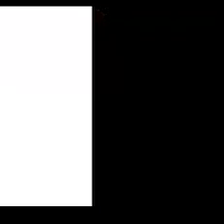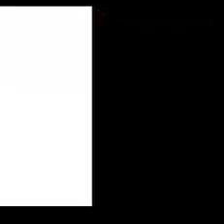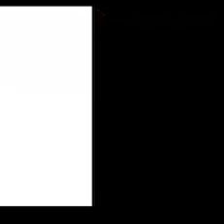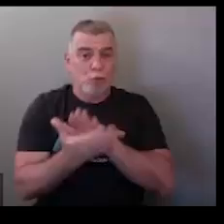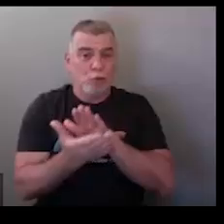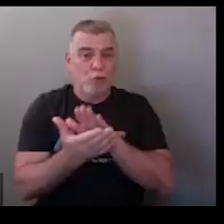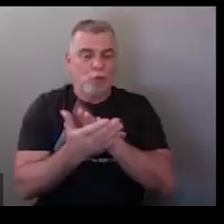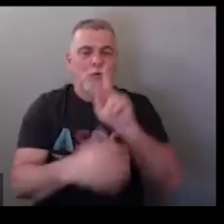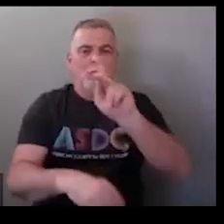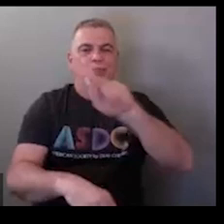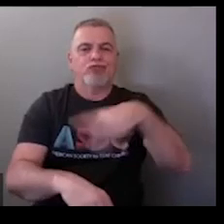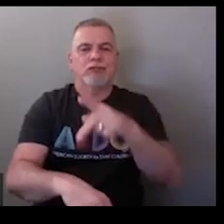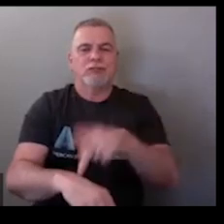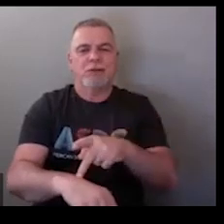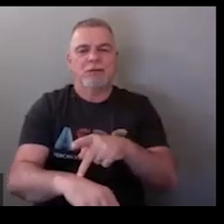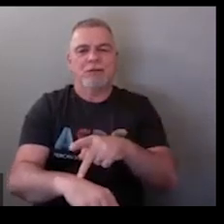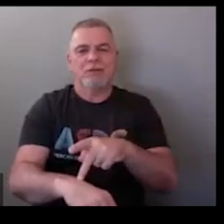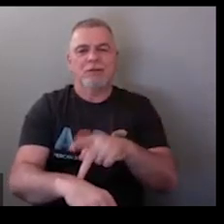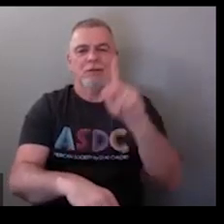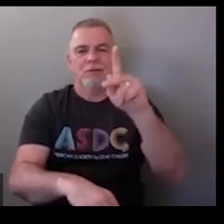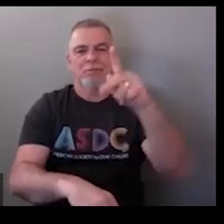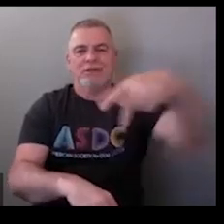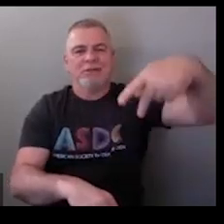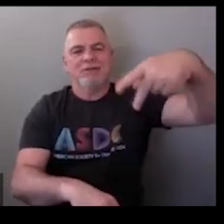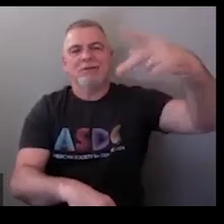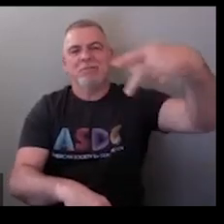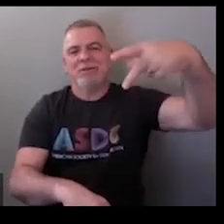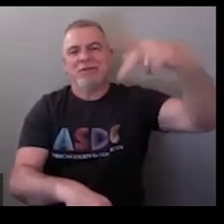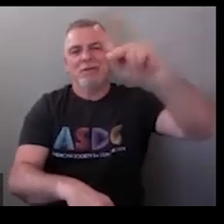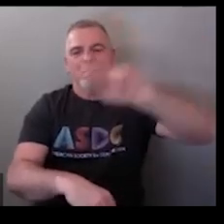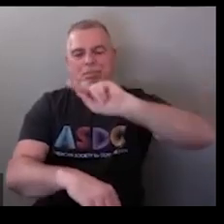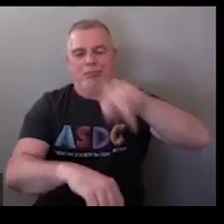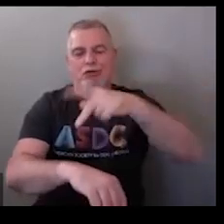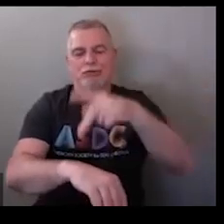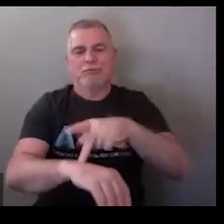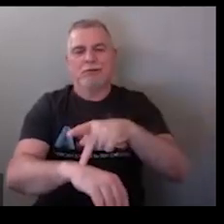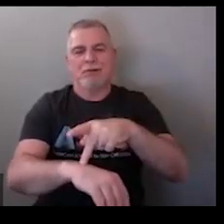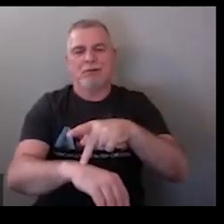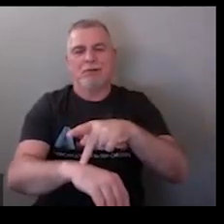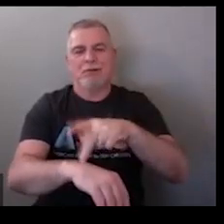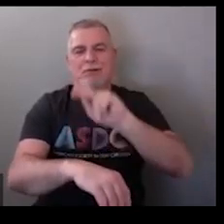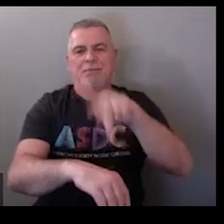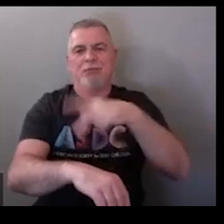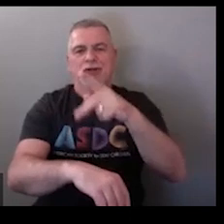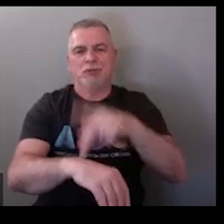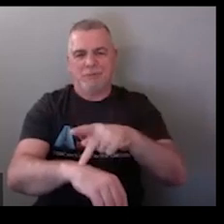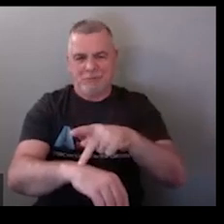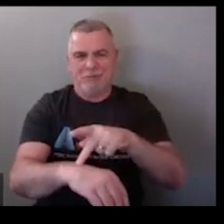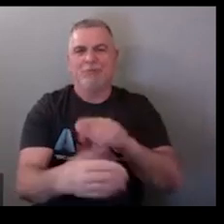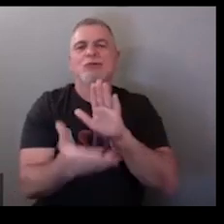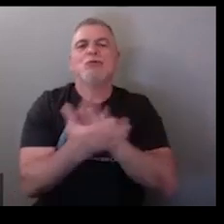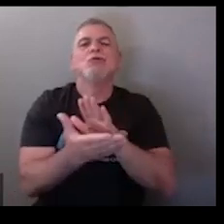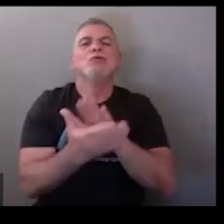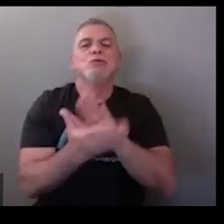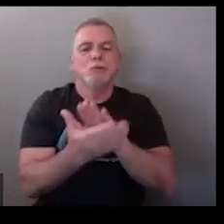okay so school principal so P is your P handshape and then it goes down like this onto